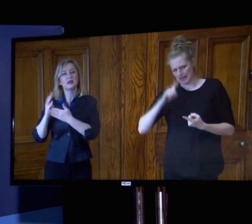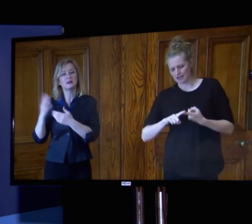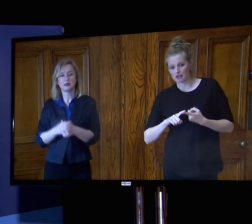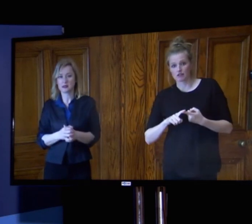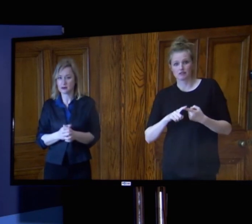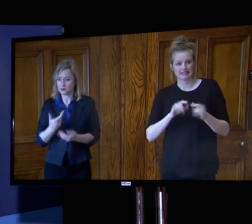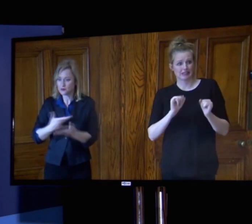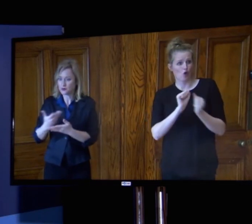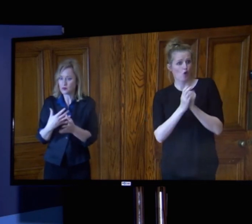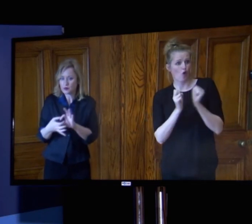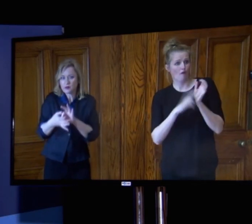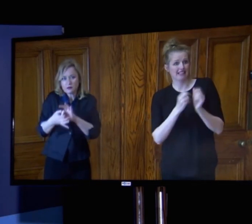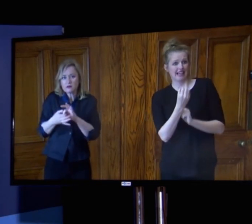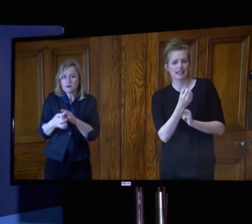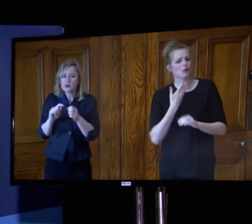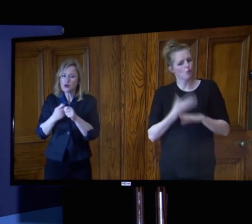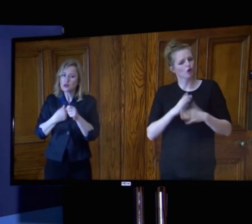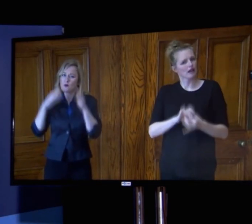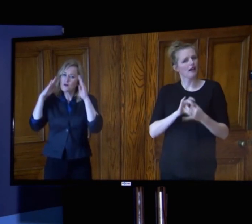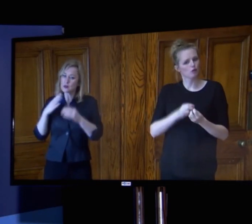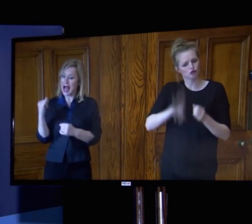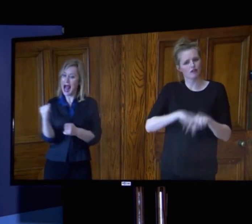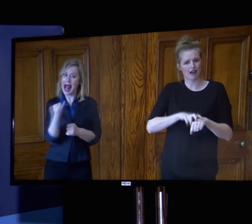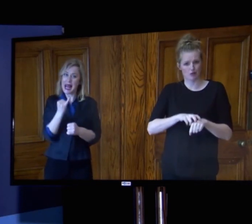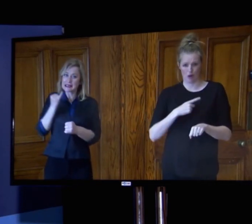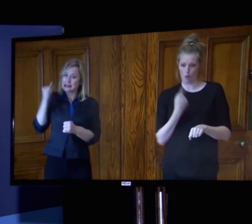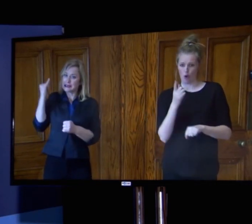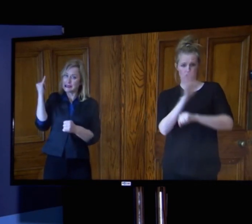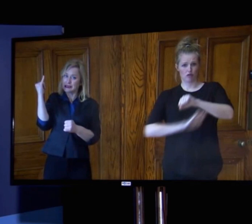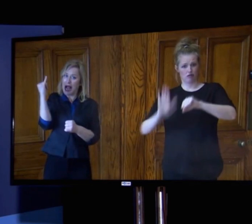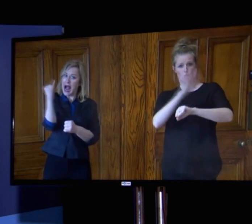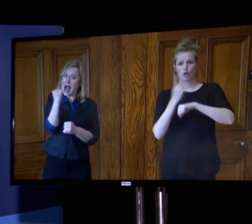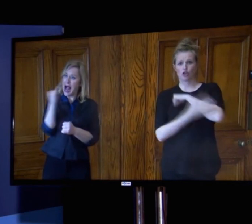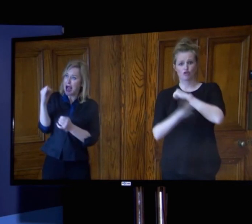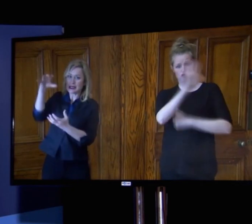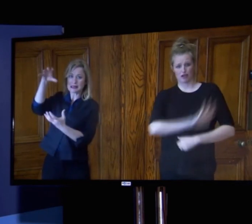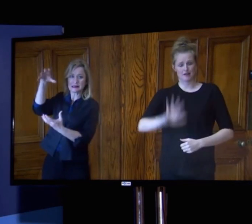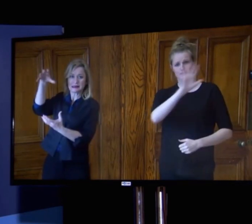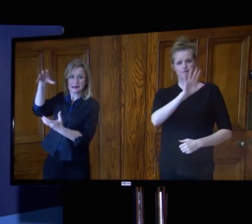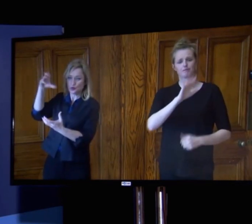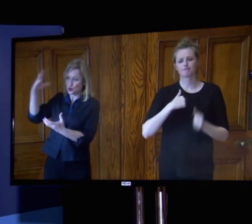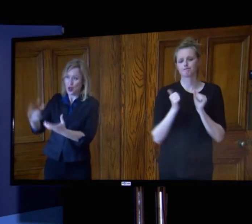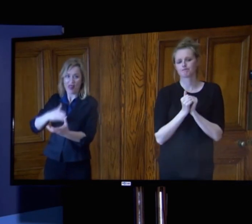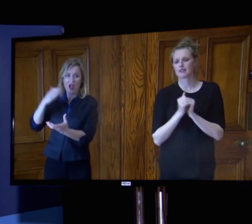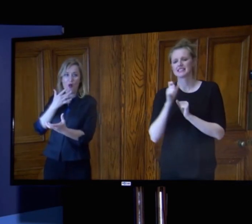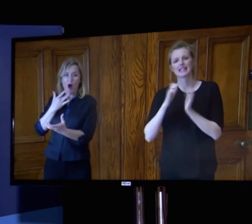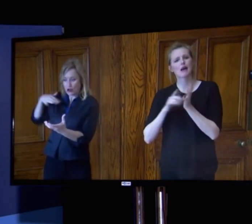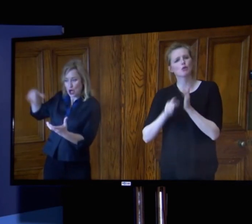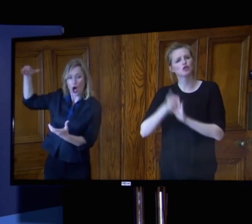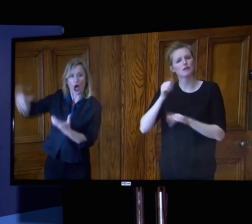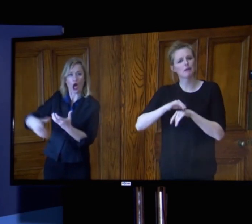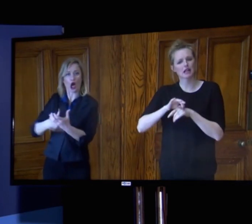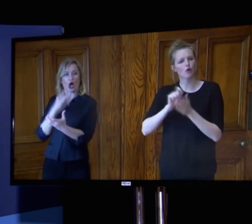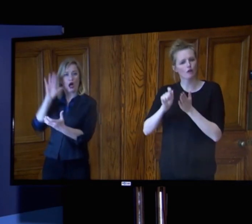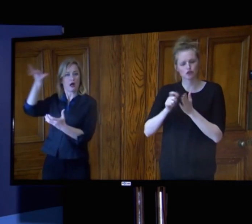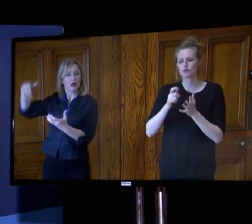health emergency on this island. We agreed to work closely together and the CMOs will sign a memorandum of understanding in the coming